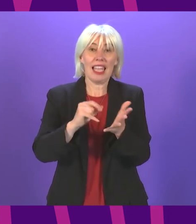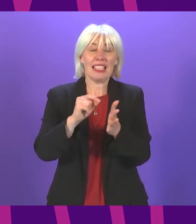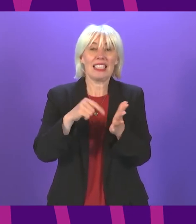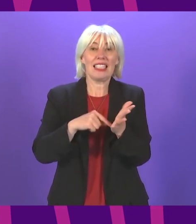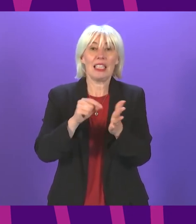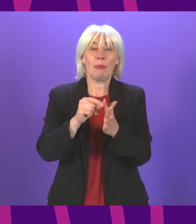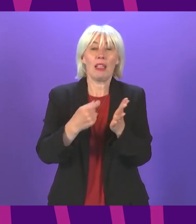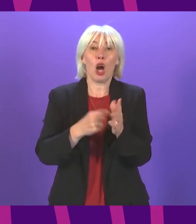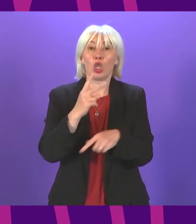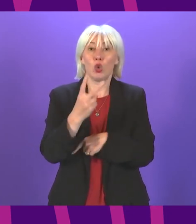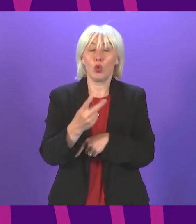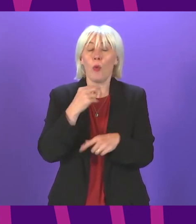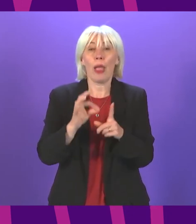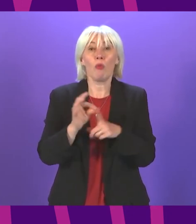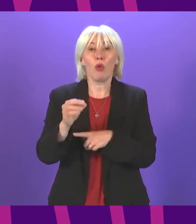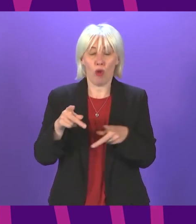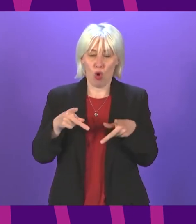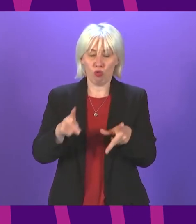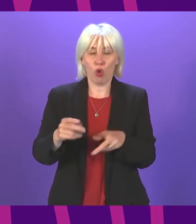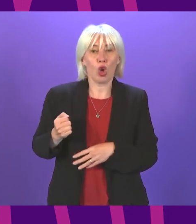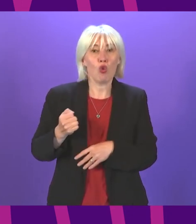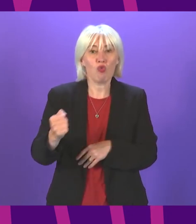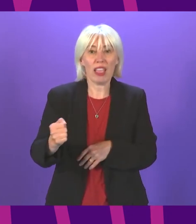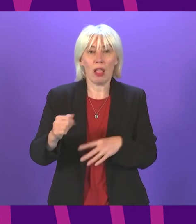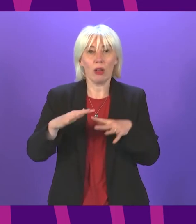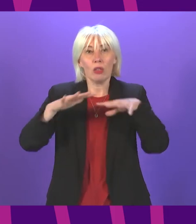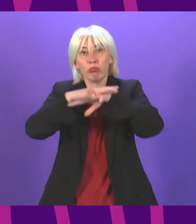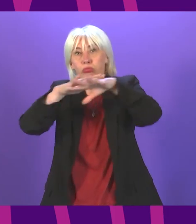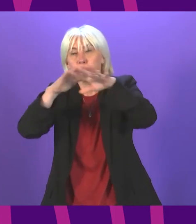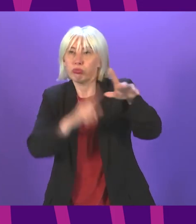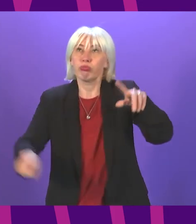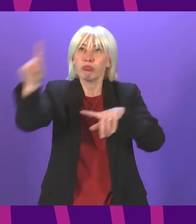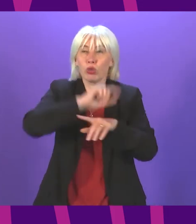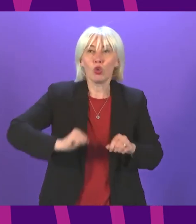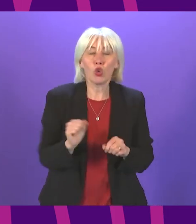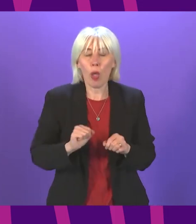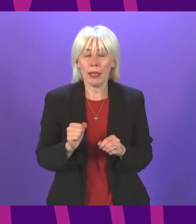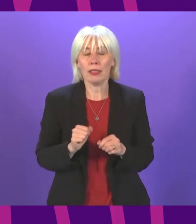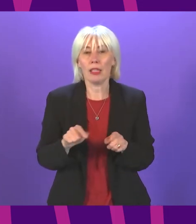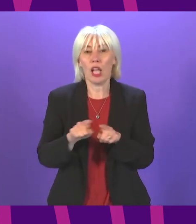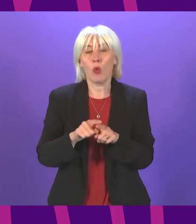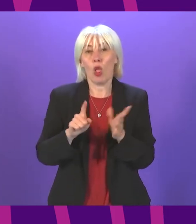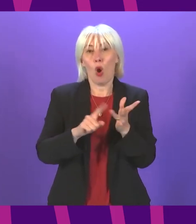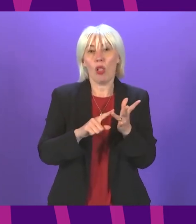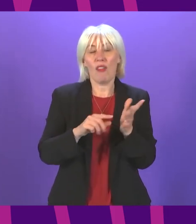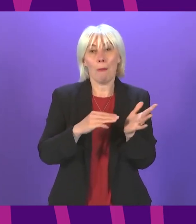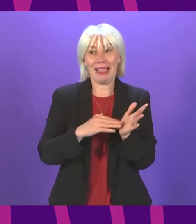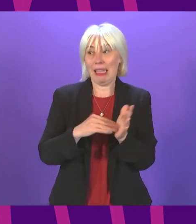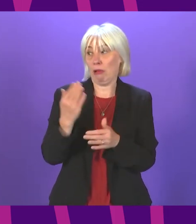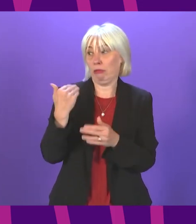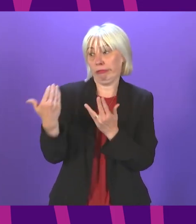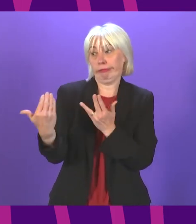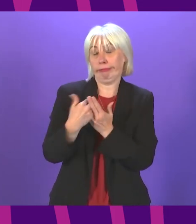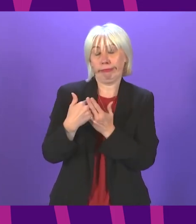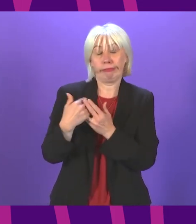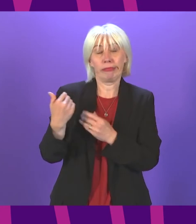which will improve road, rail and infrastructure across Scotland and in response to Oliver Mundell's intervention on